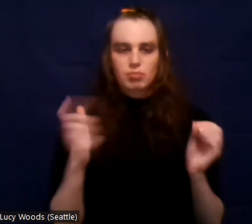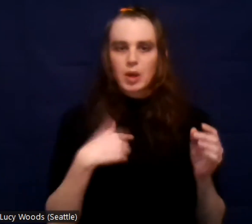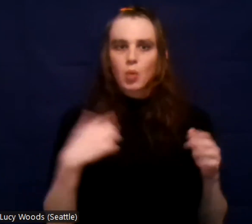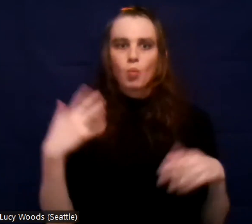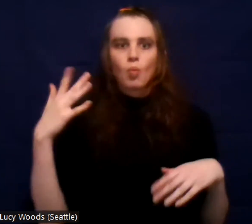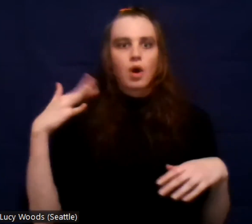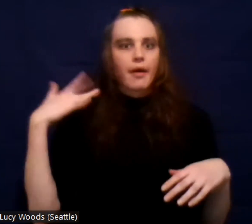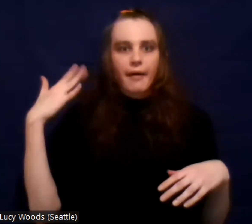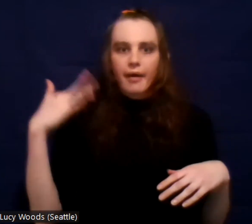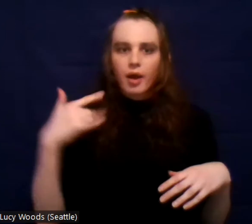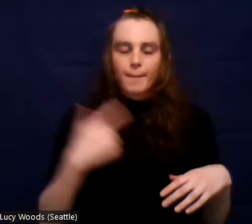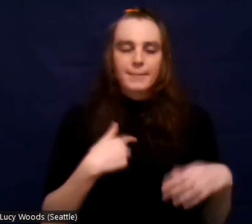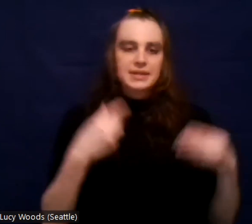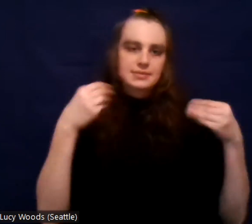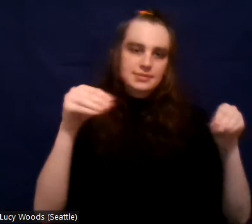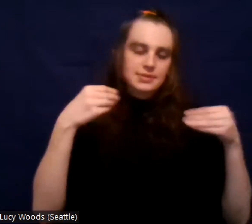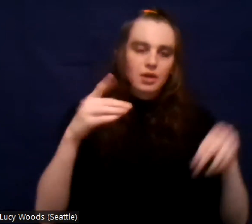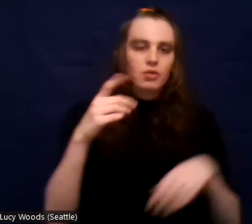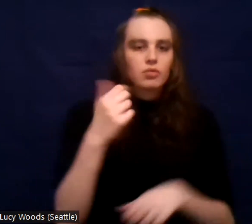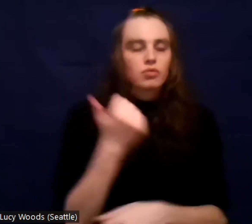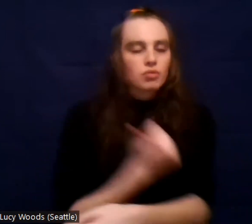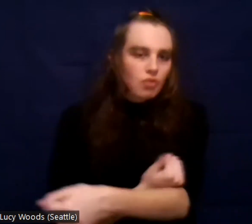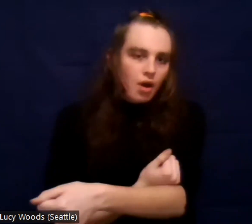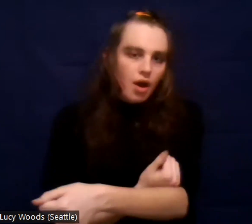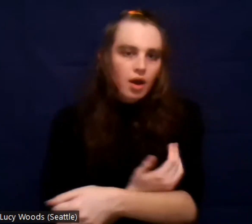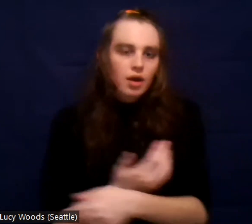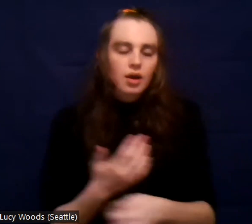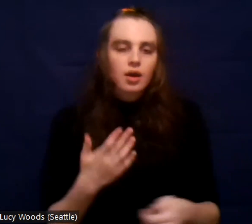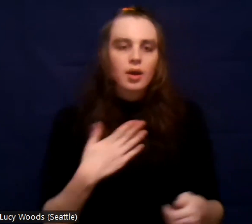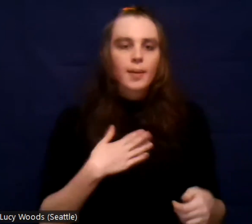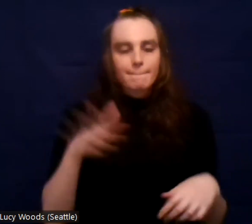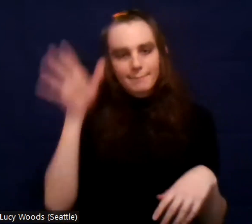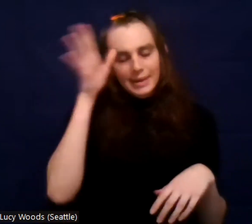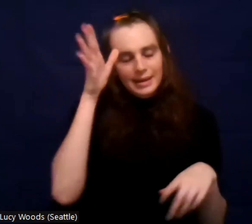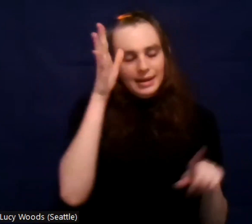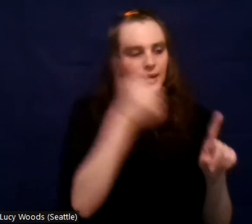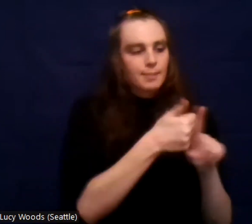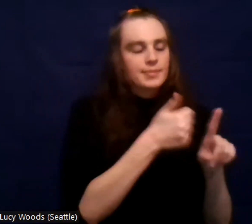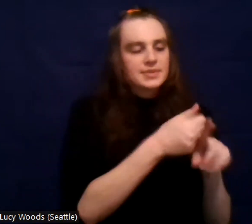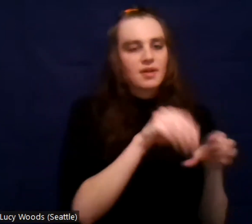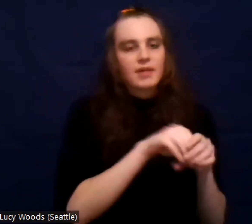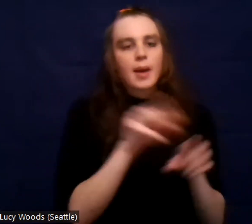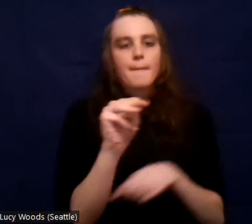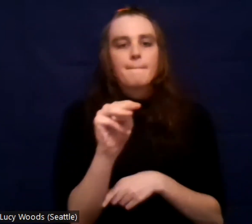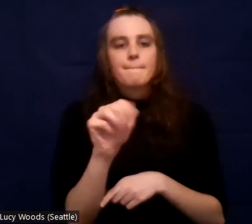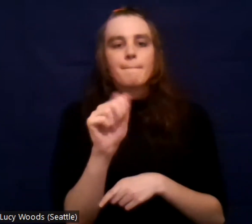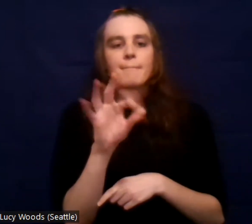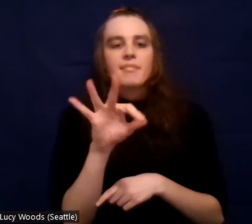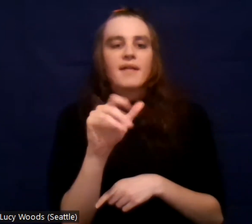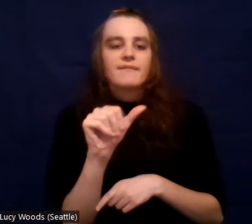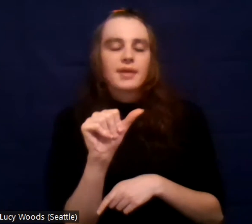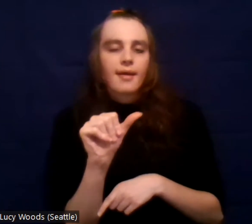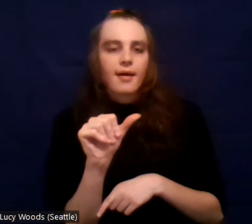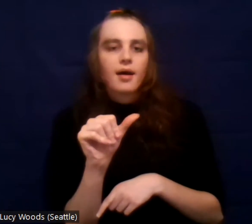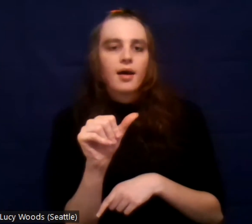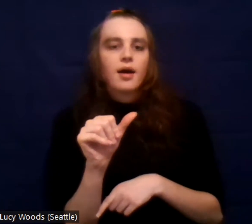of a drug dealer. idolized that my dad was in the mafia. Um, and